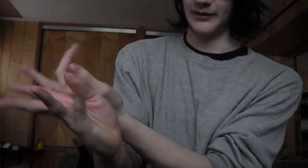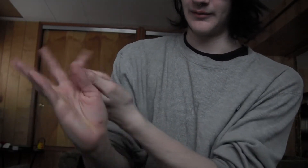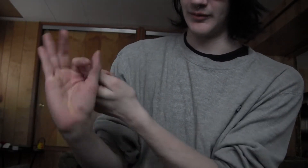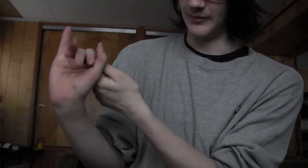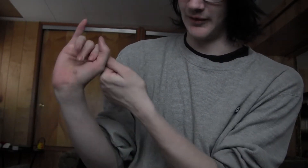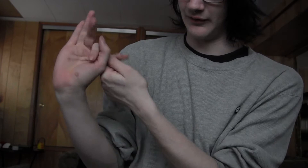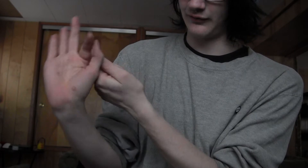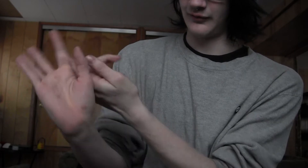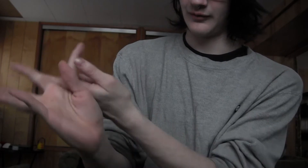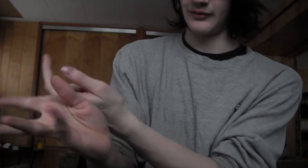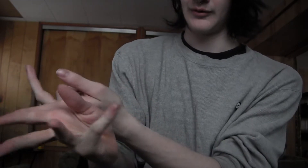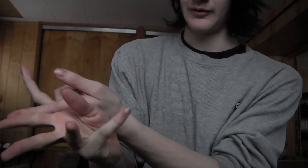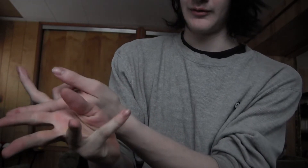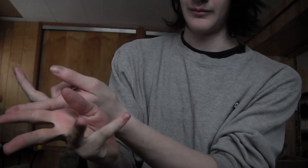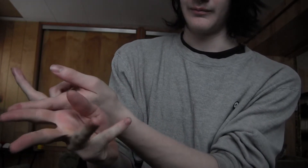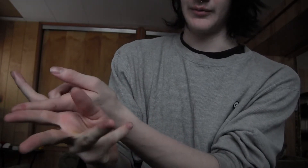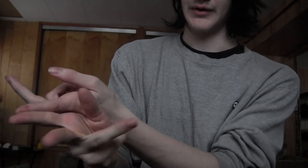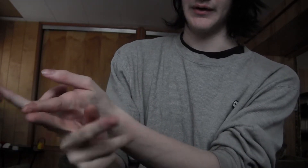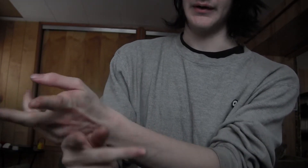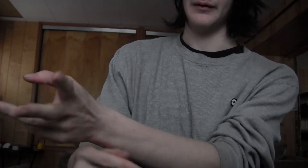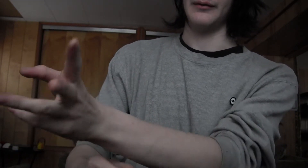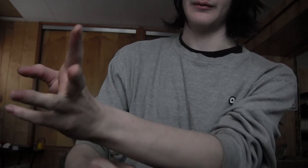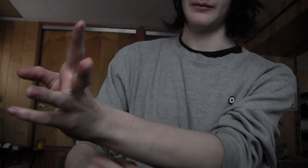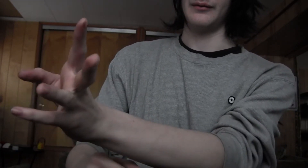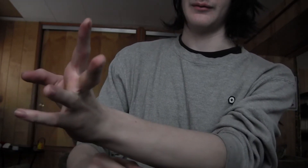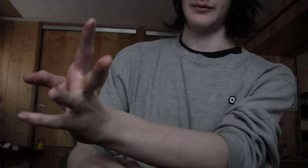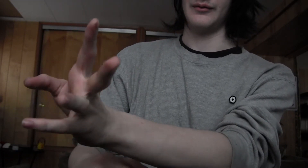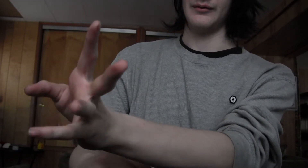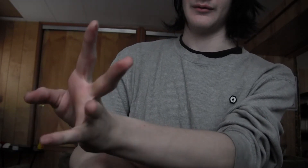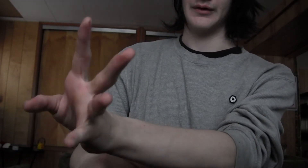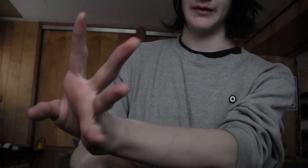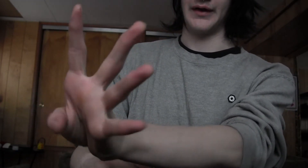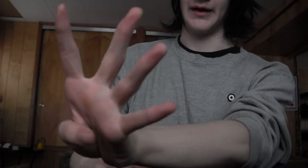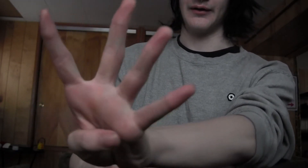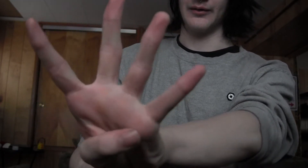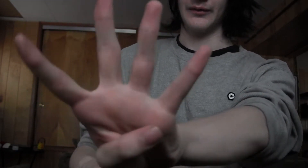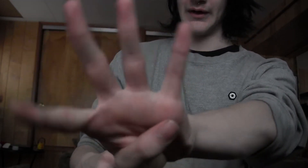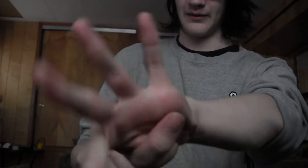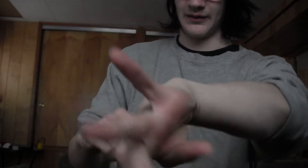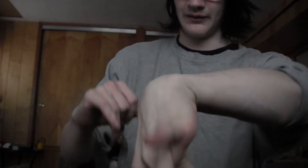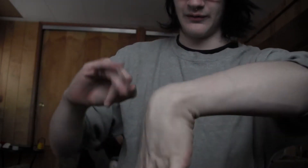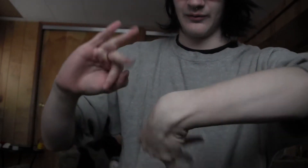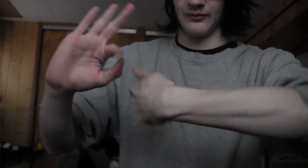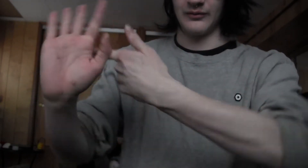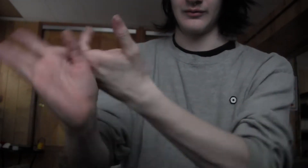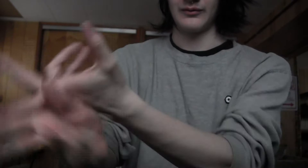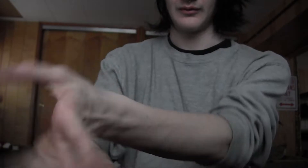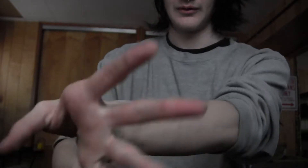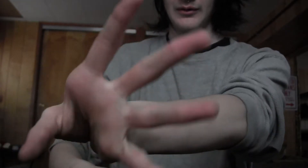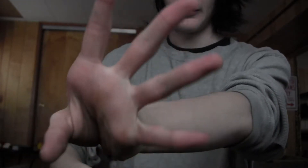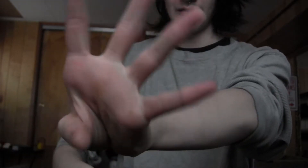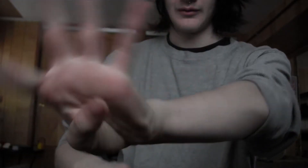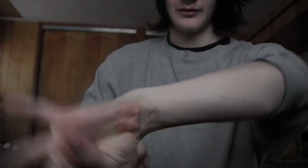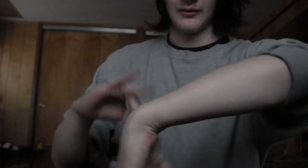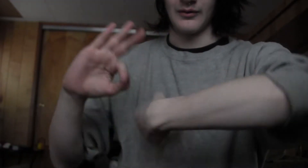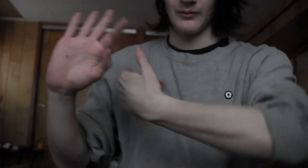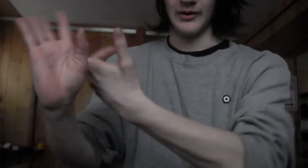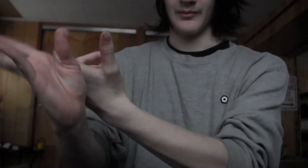pretty much but then this hand goes out into a whip